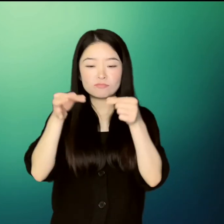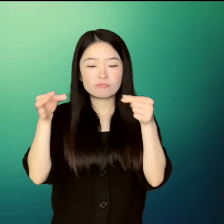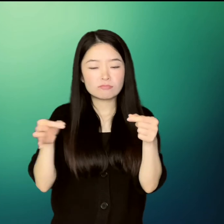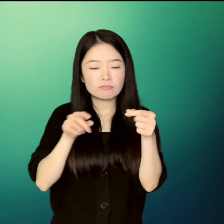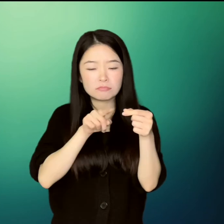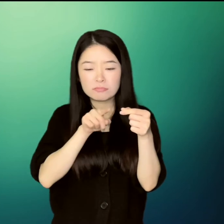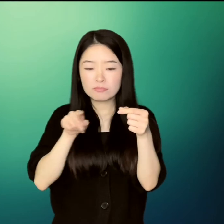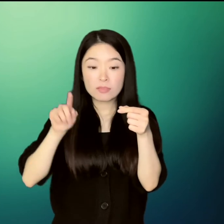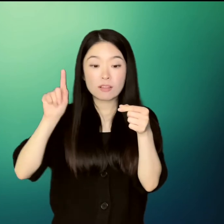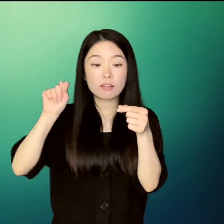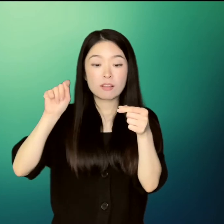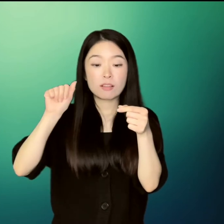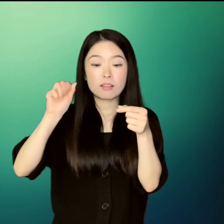Tamela, she read.